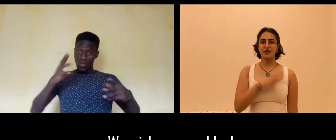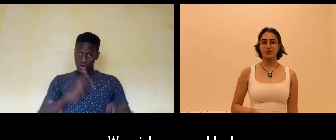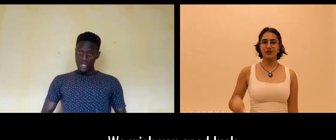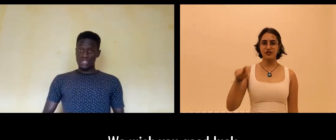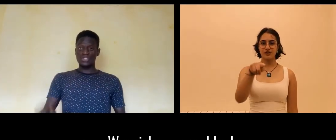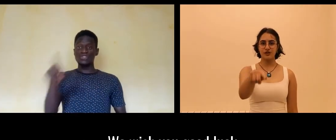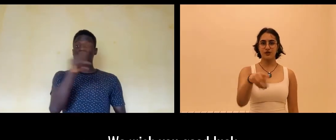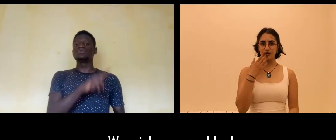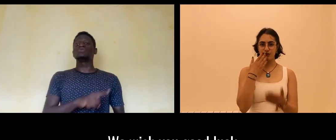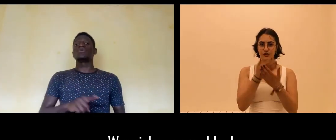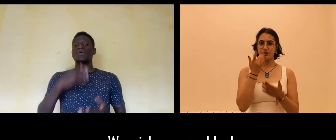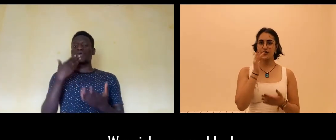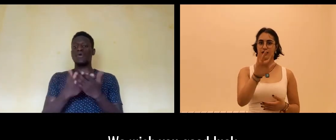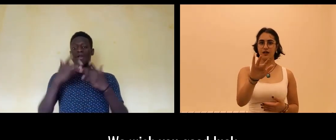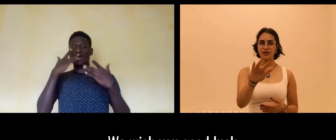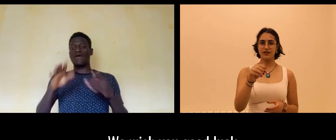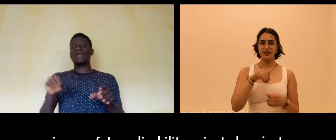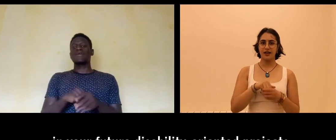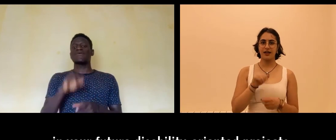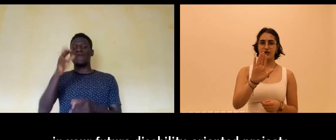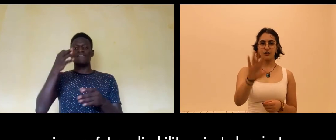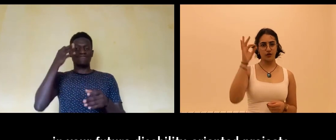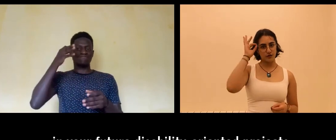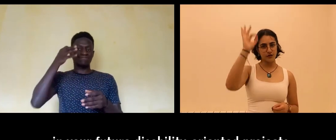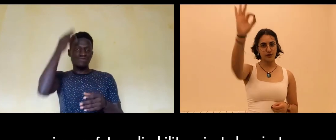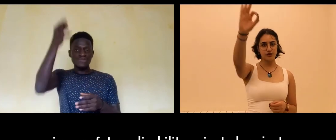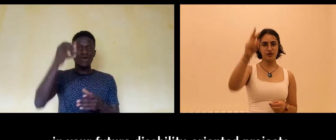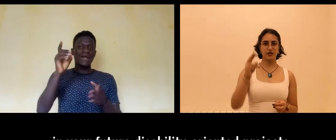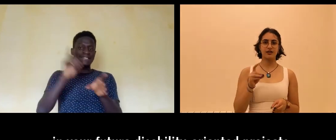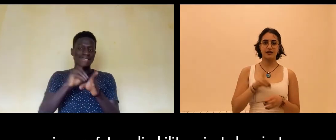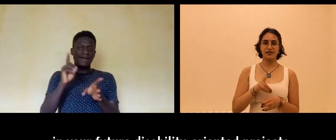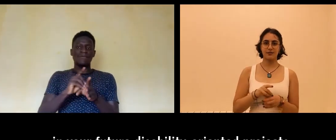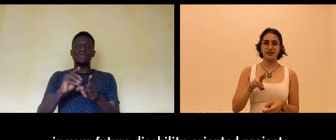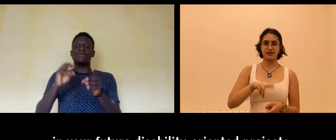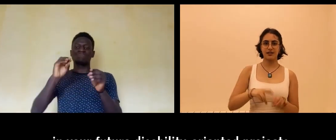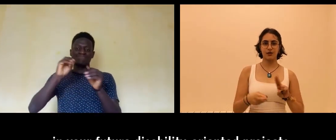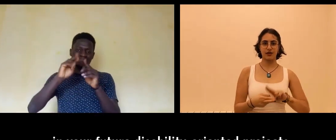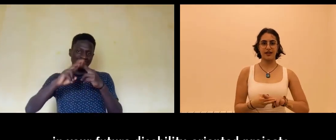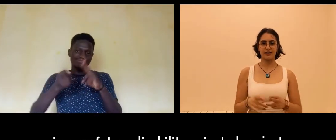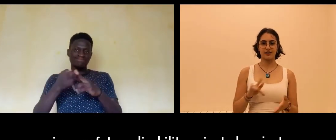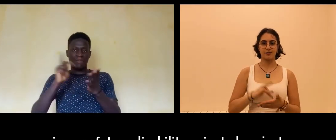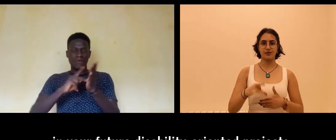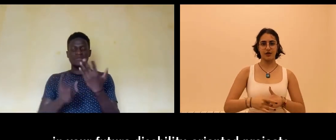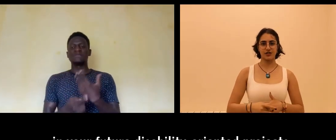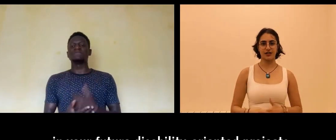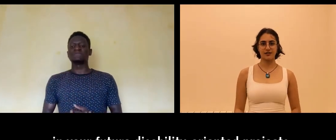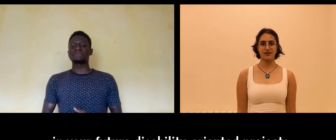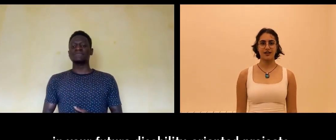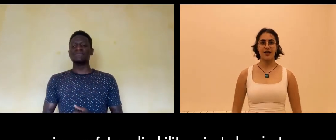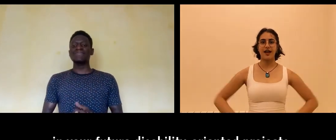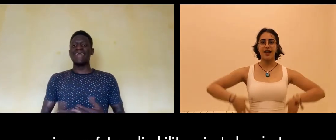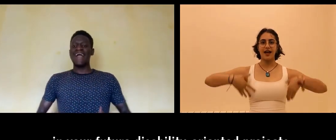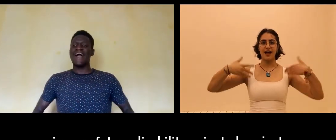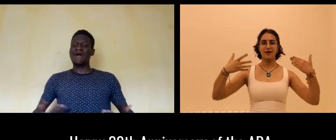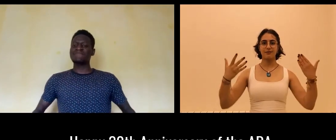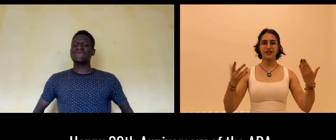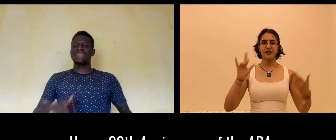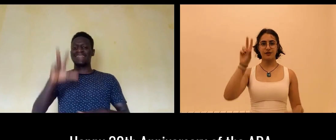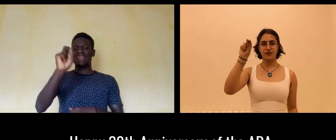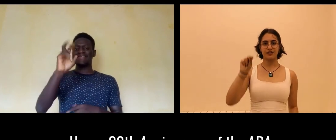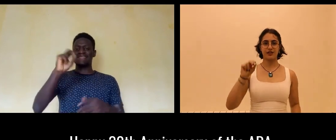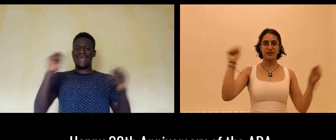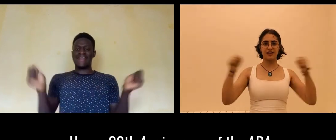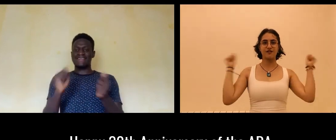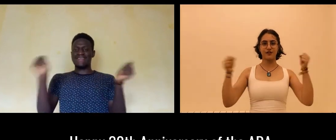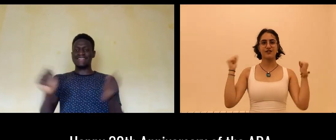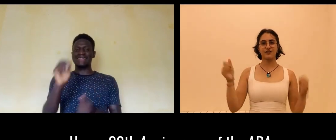We wish you good luck in your future disability-oriented projects. Happy